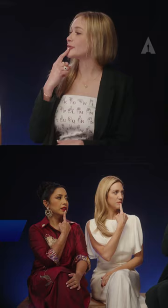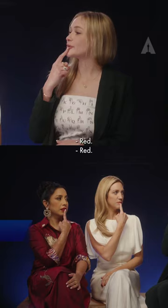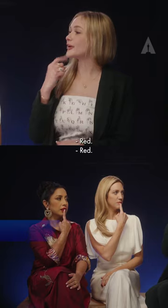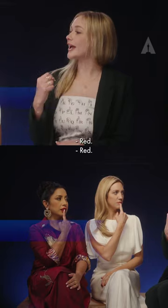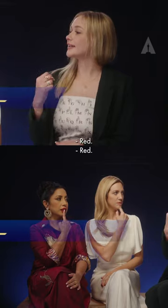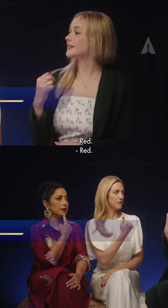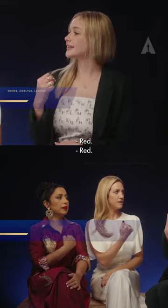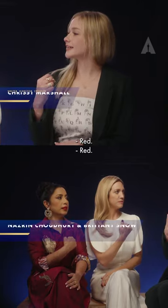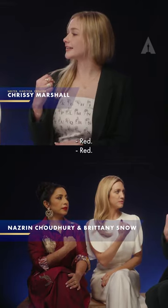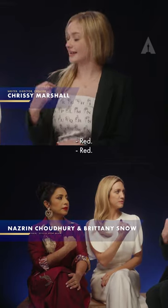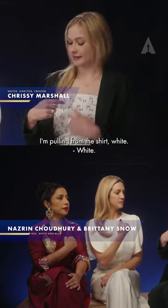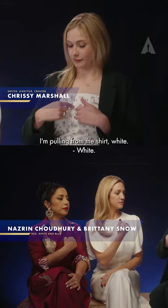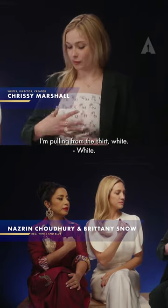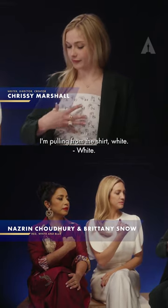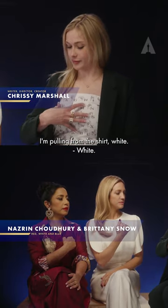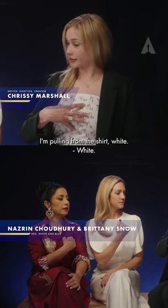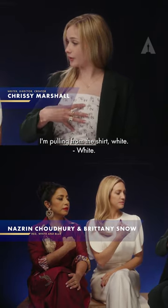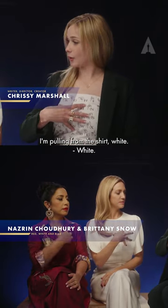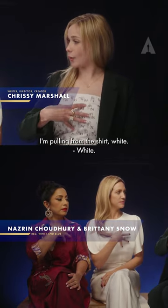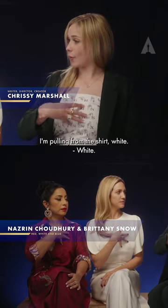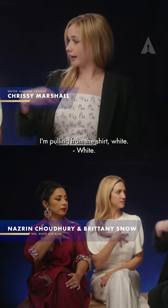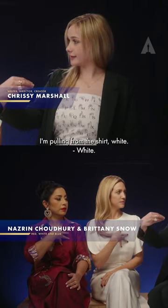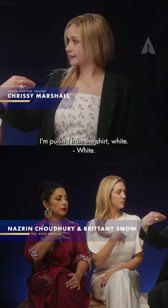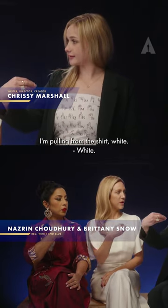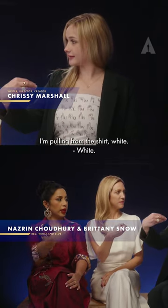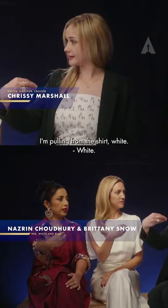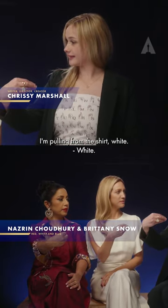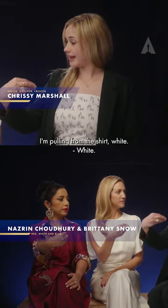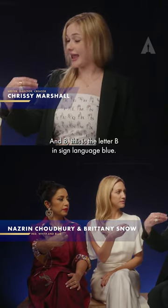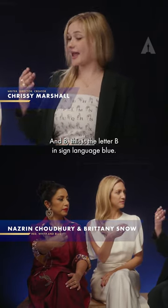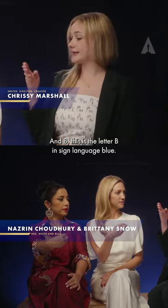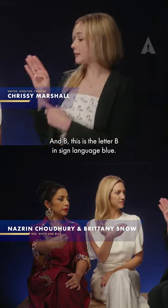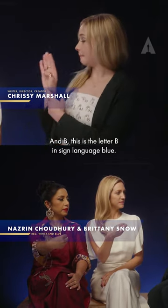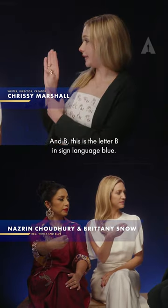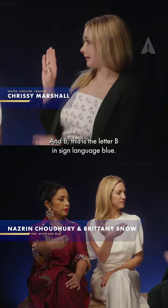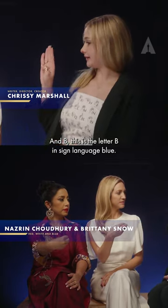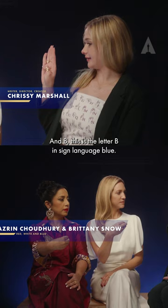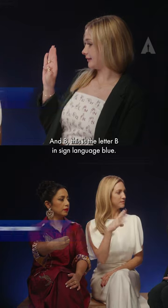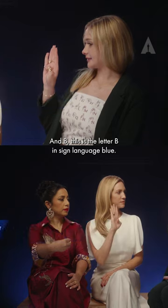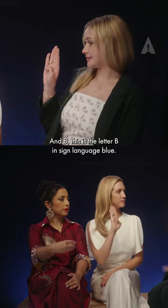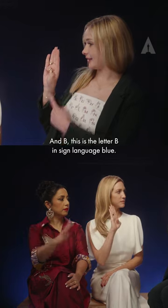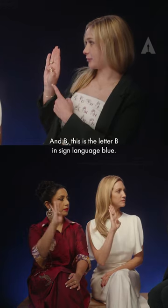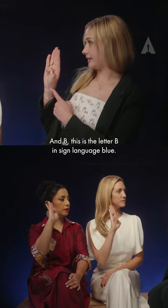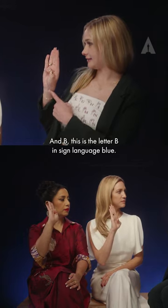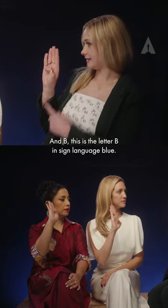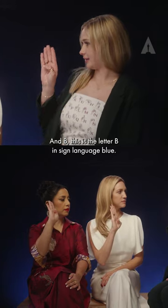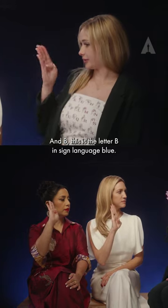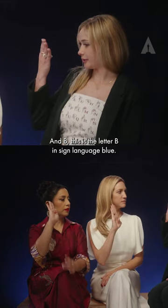Red. Red. I'm pouring from the shirt. White. White. And B. Is it the letter B in sign language?